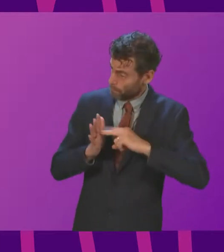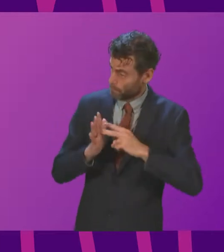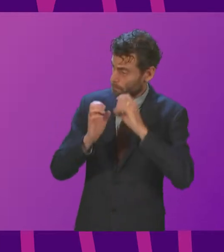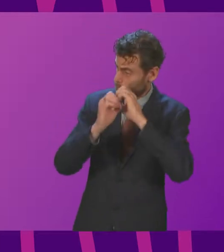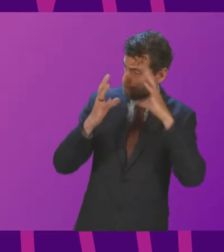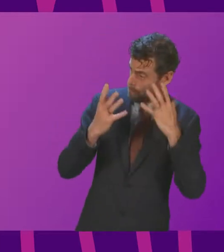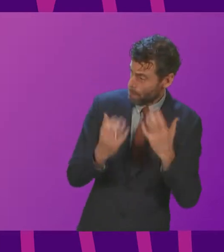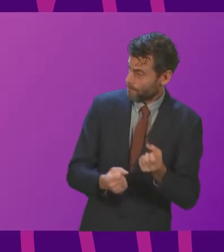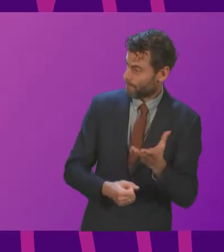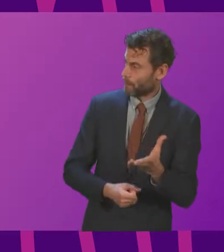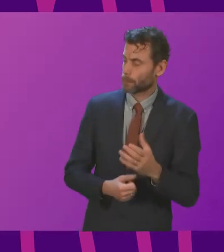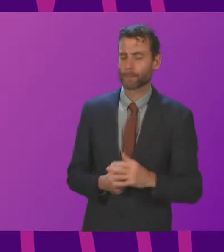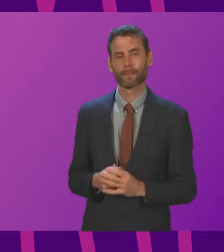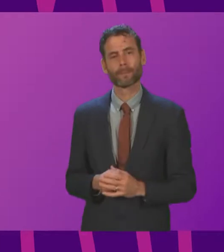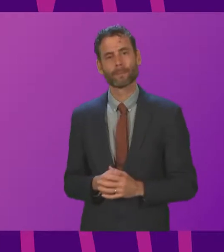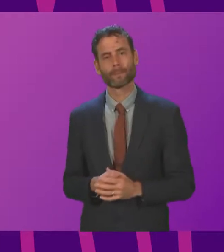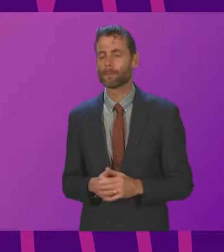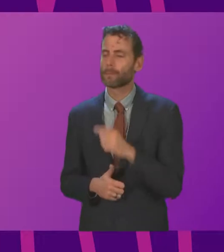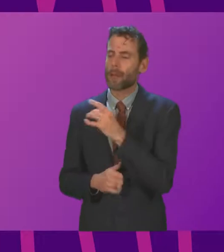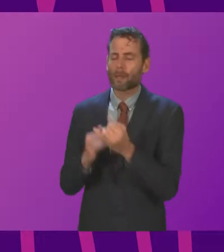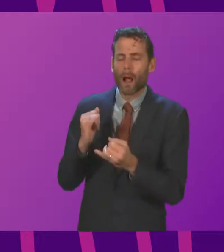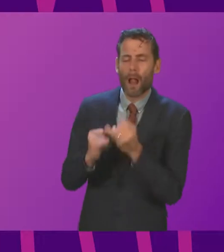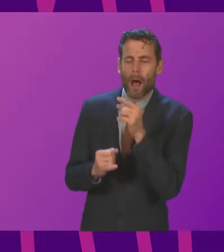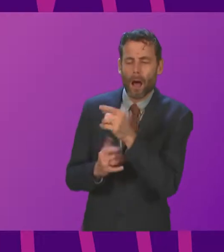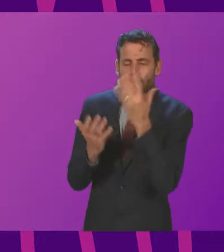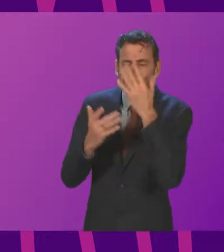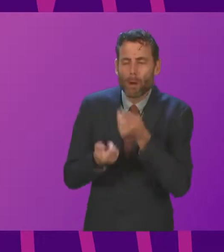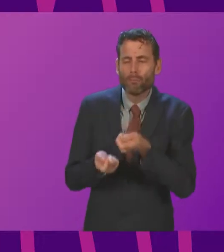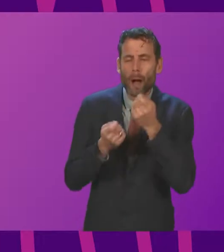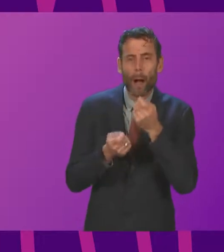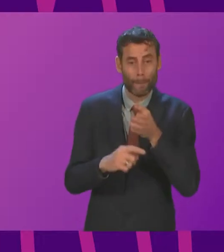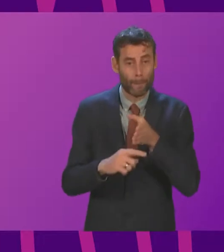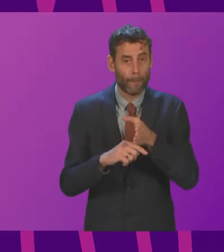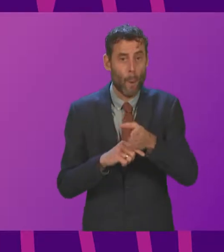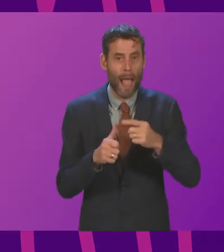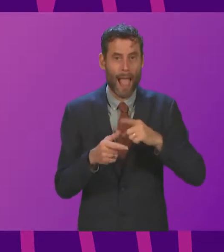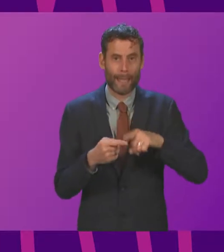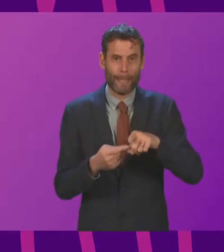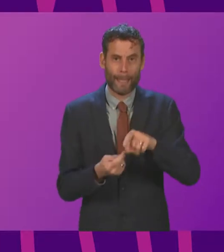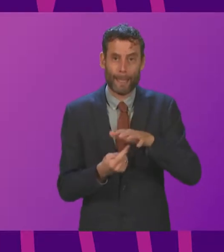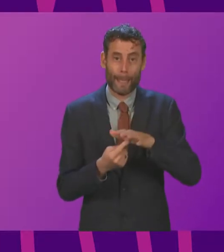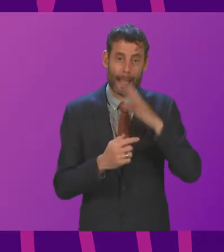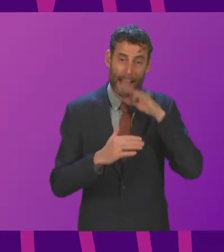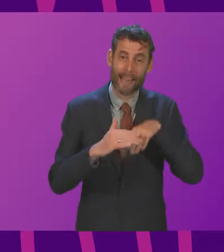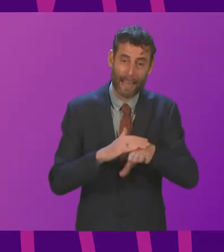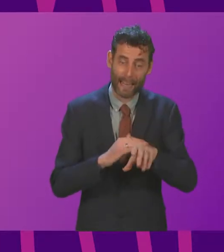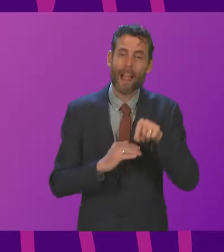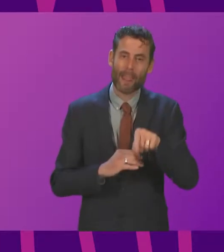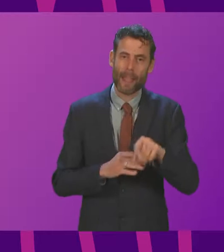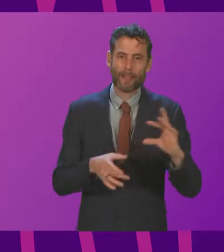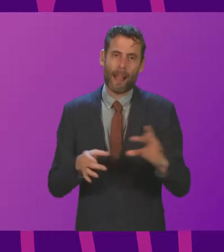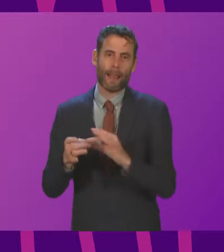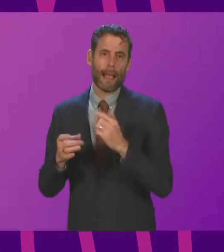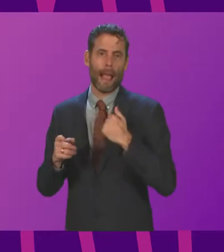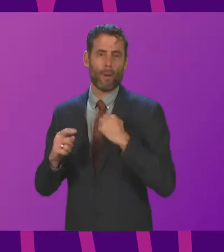provided. First Minister. On that last point, which is, of course, extremely important, all of that is factored into the transport plans that